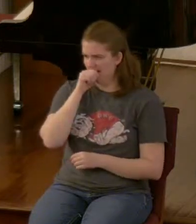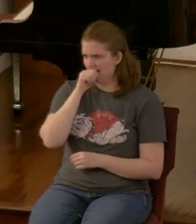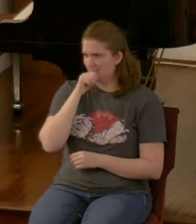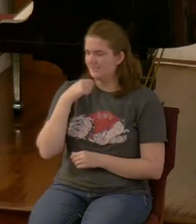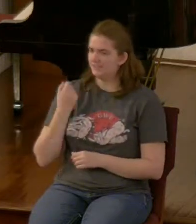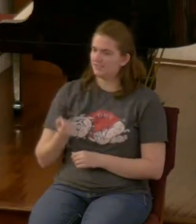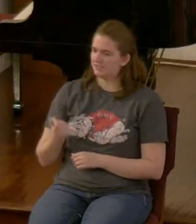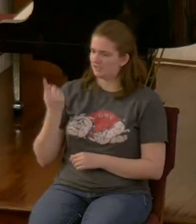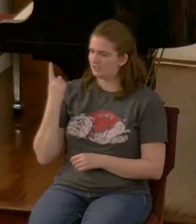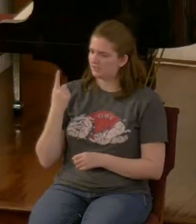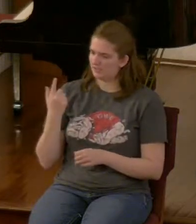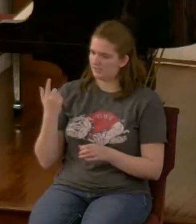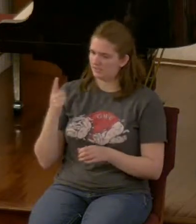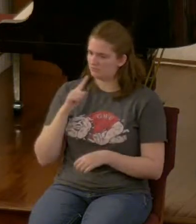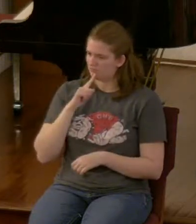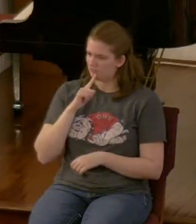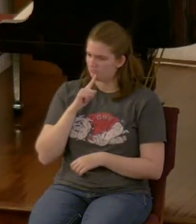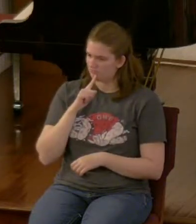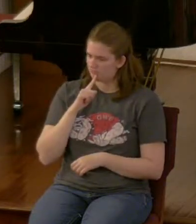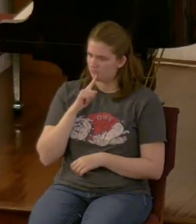literal person